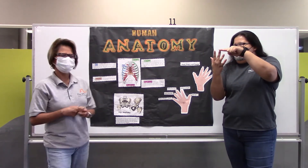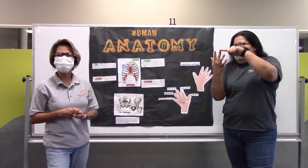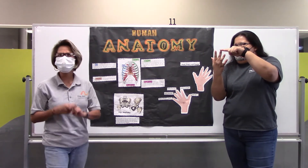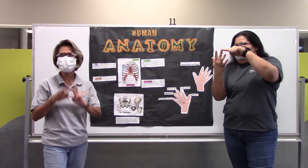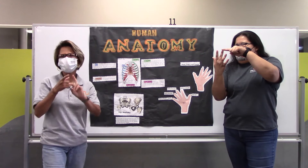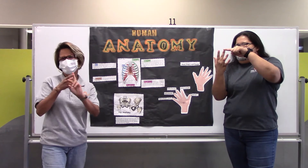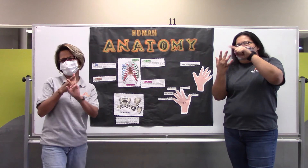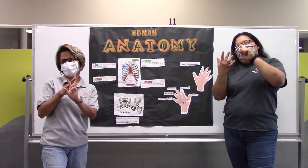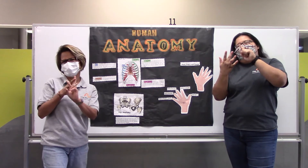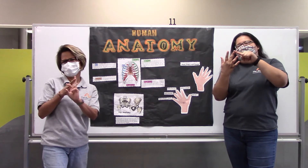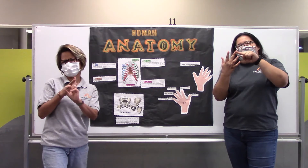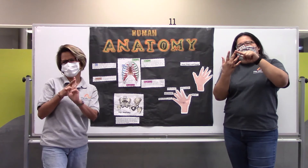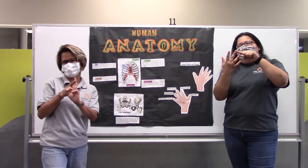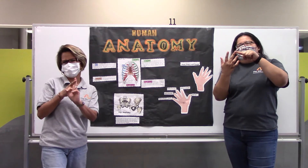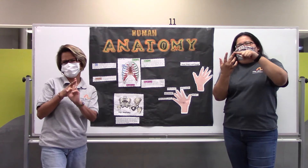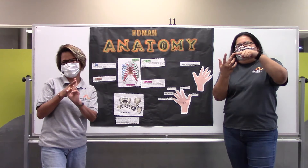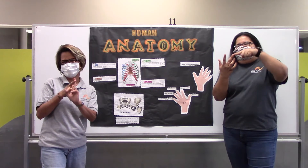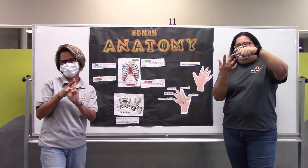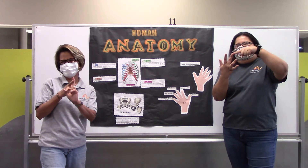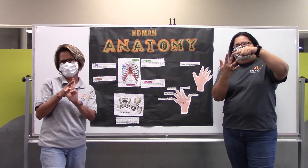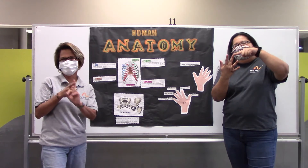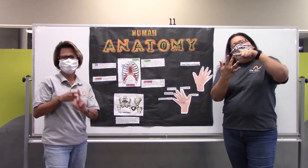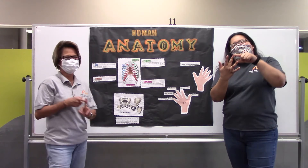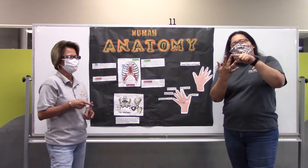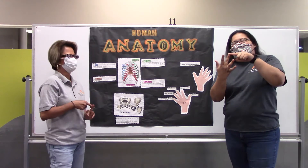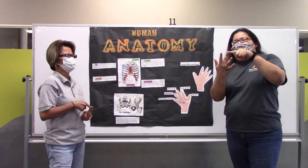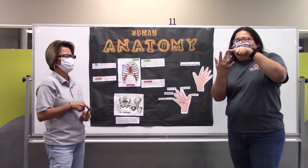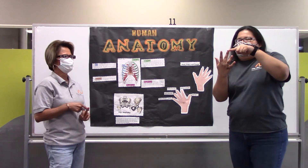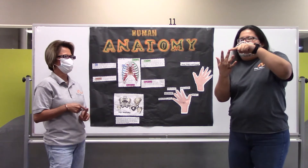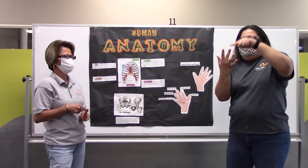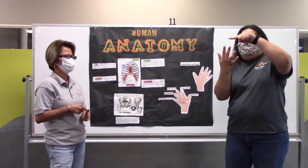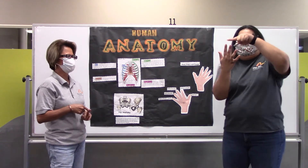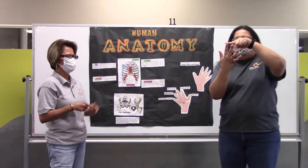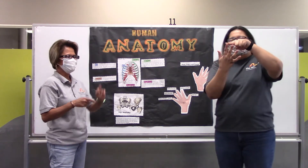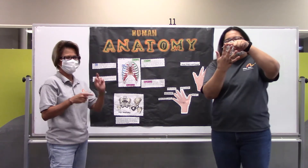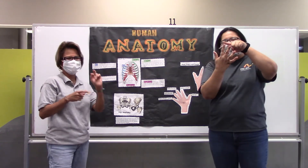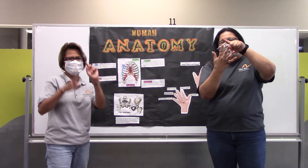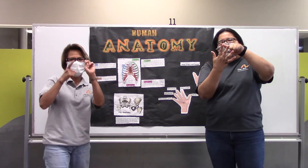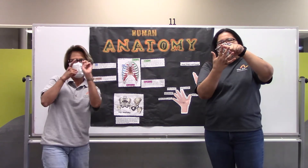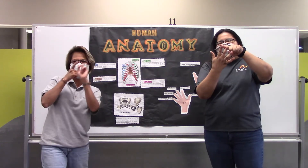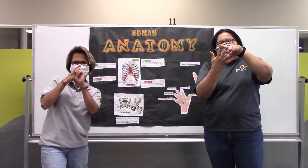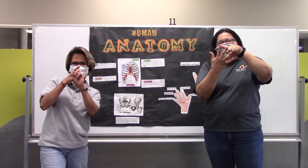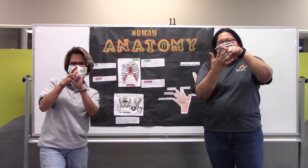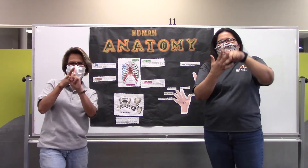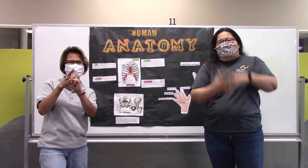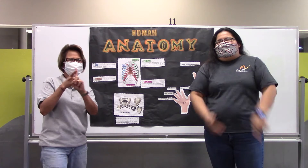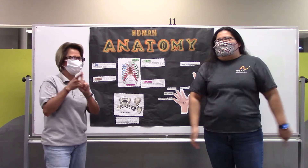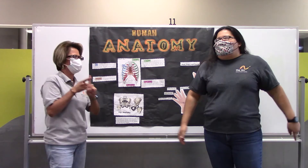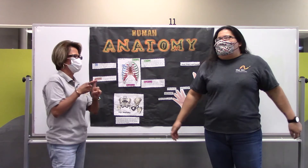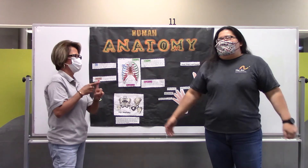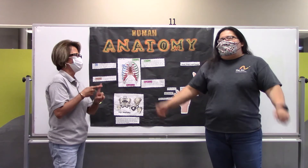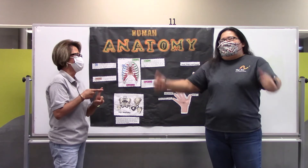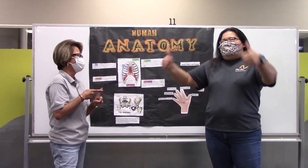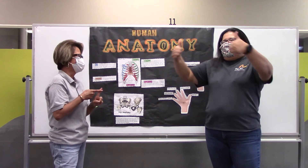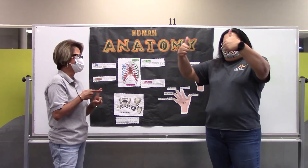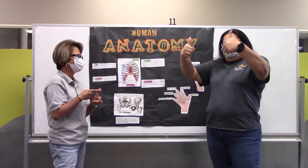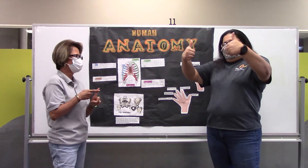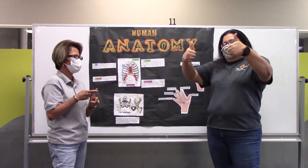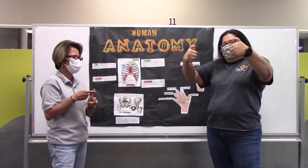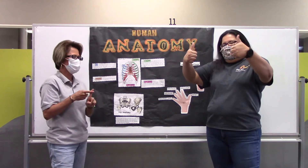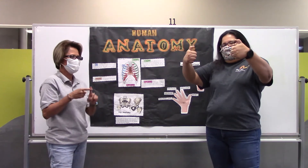Middle fingers. That is our middle finger. And like Amy said, this is our index finger. Awesome. Now, do we know what finger